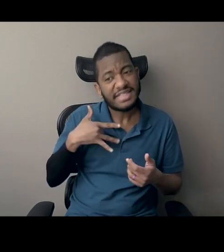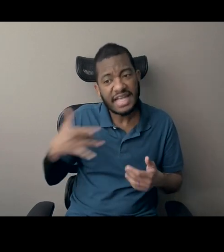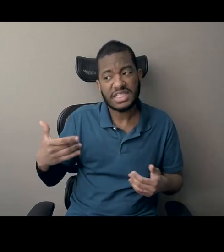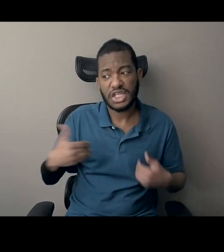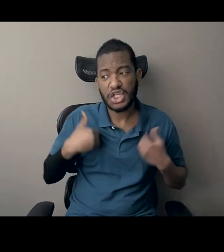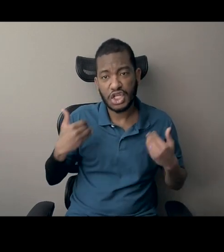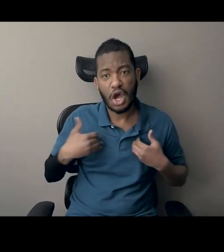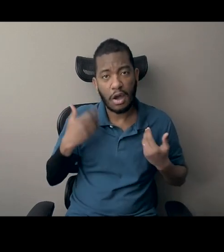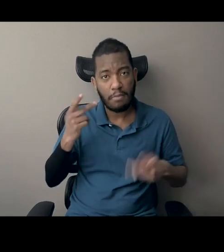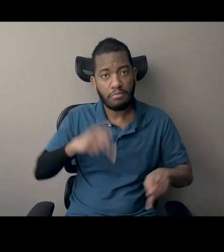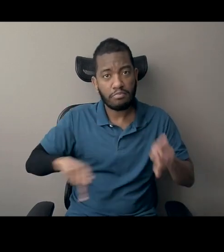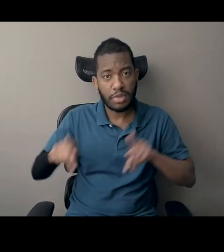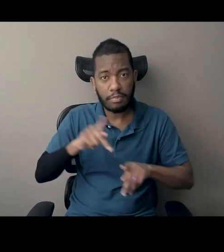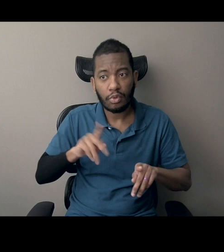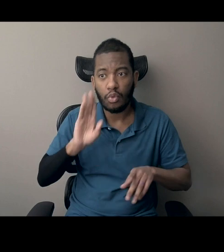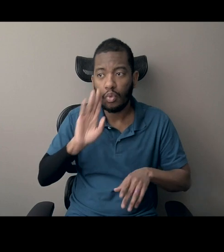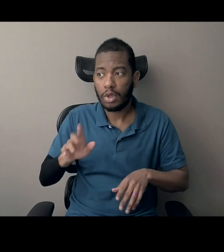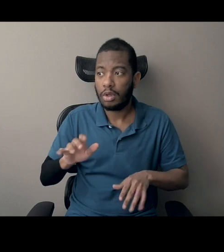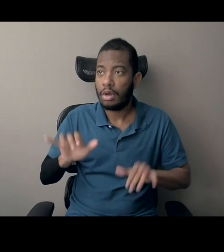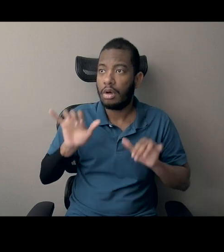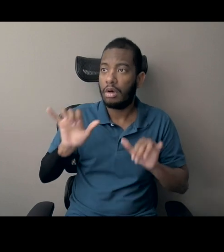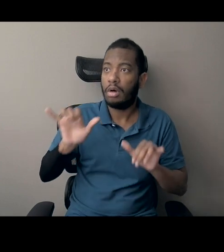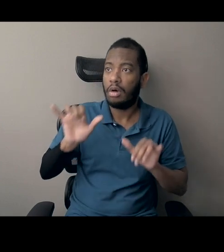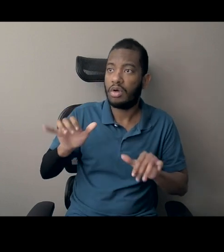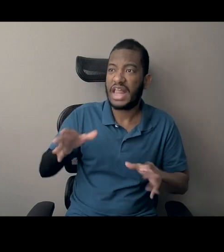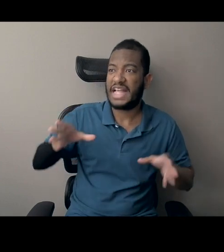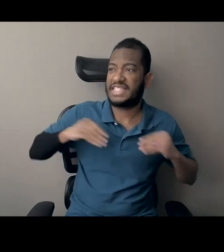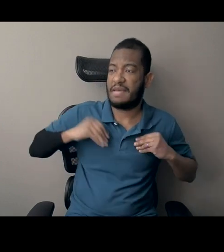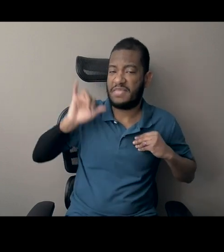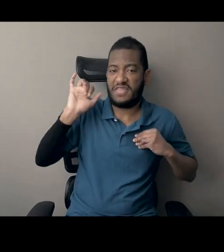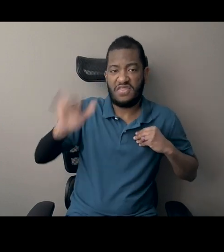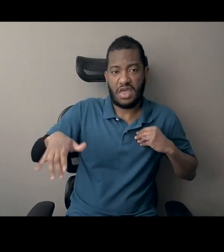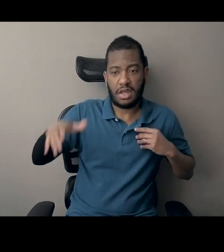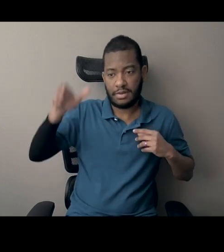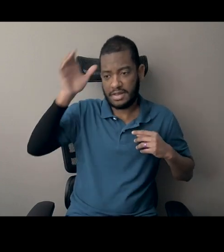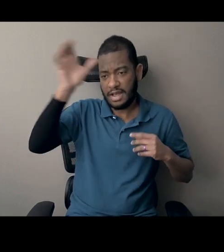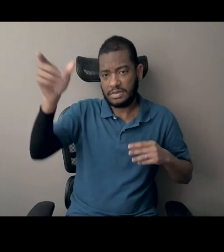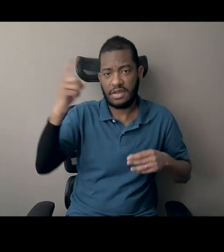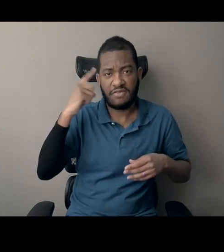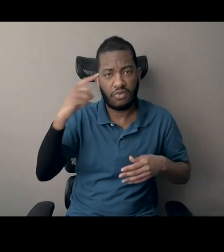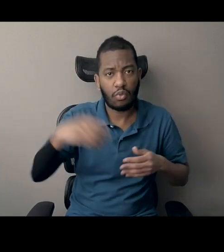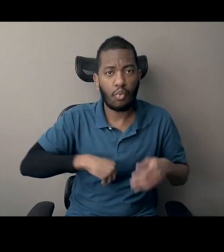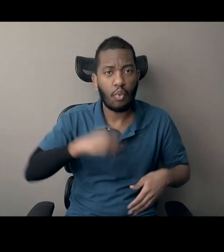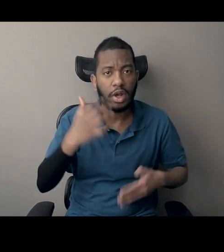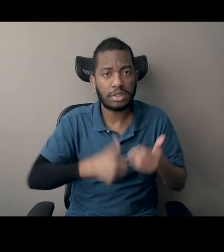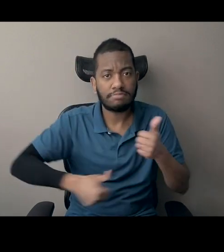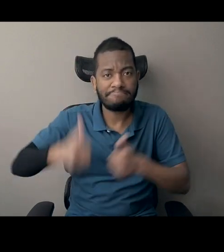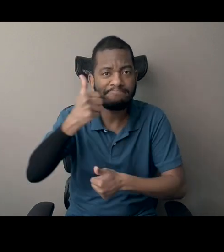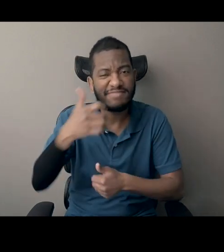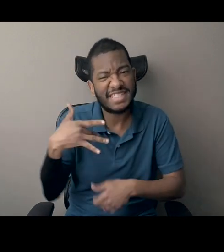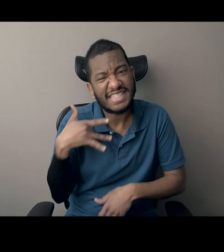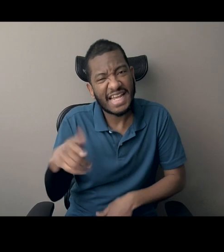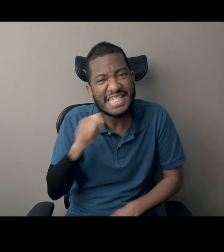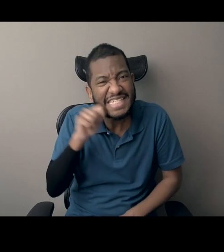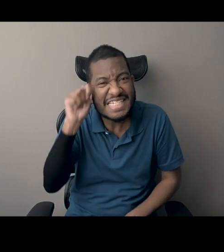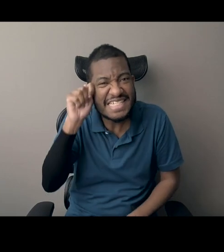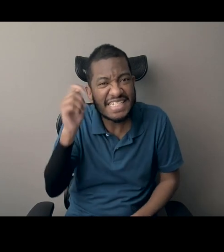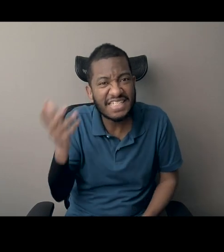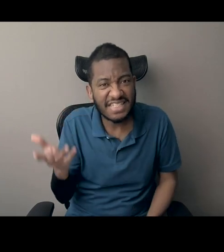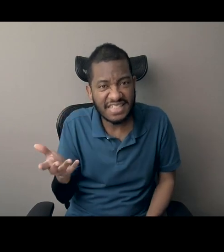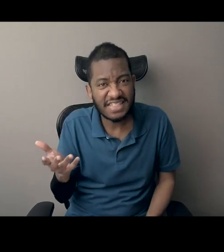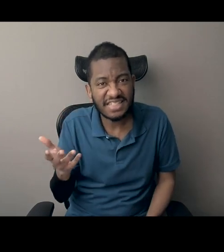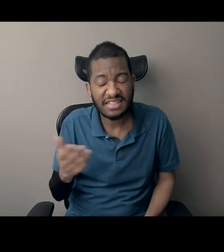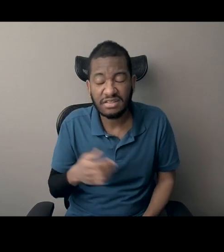in, you know, this dogma of white supremacy. And, you know, he went into the historic mother